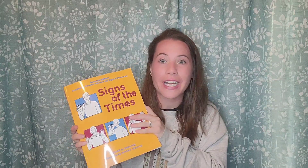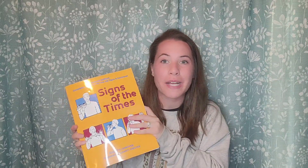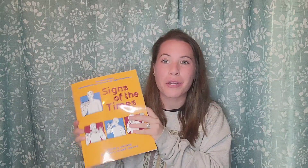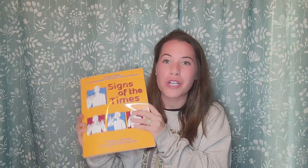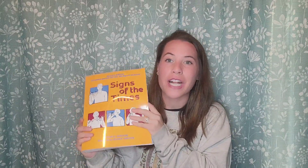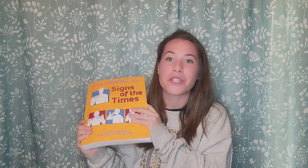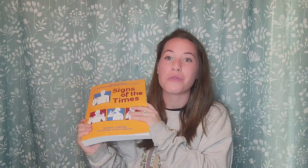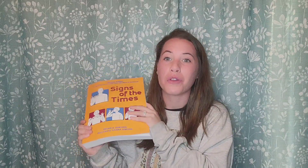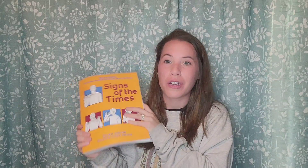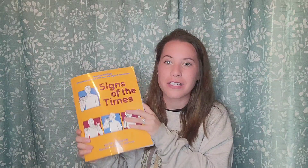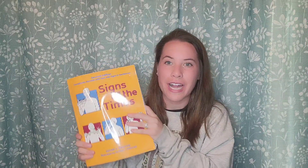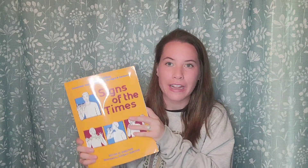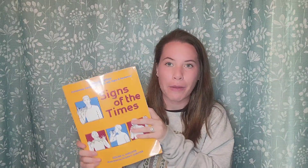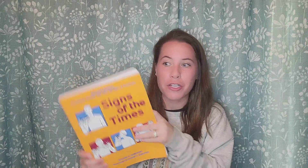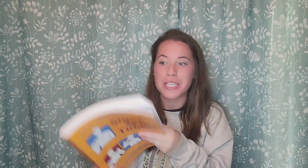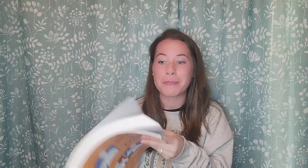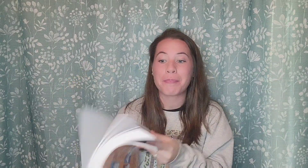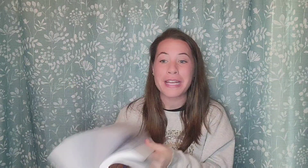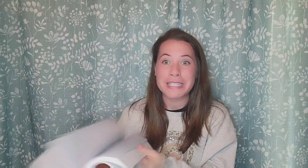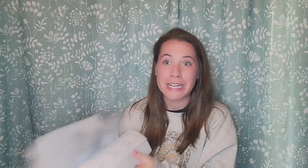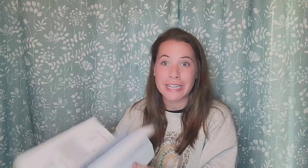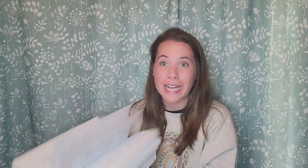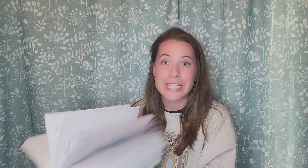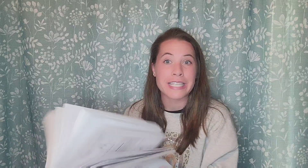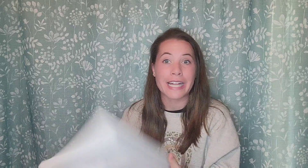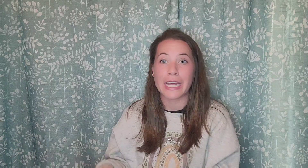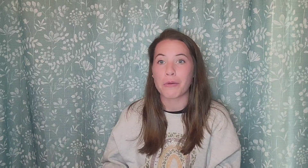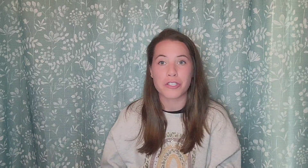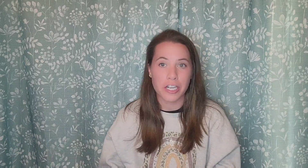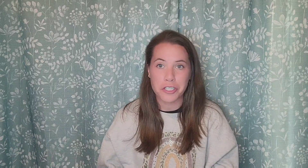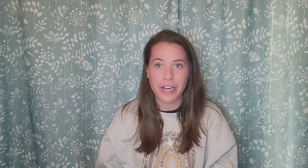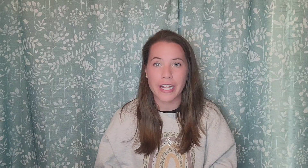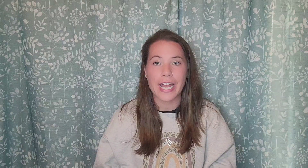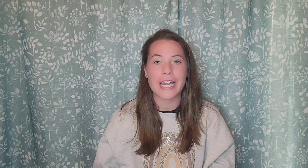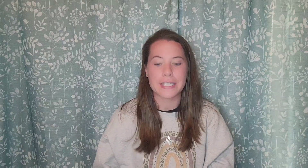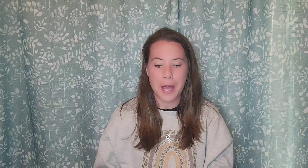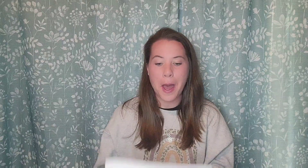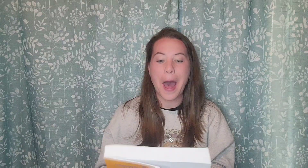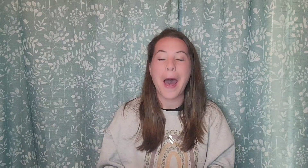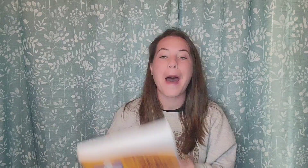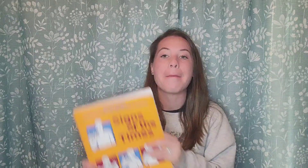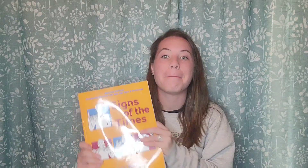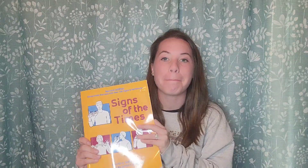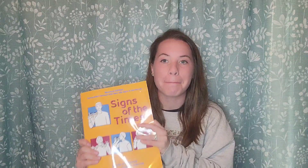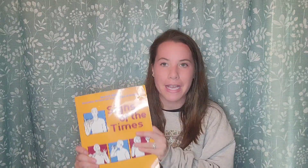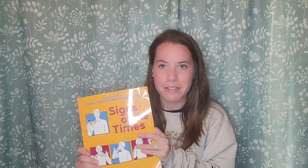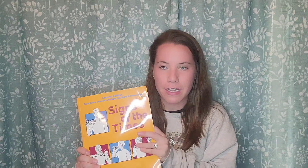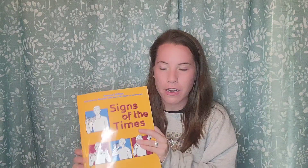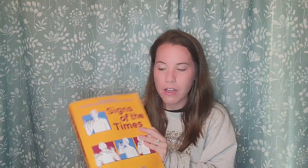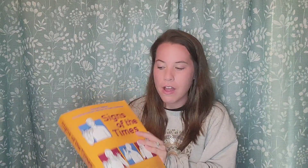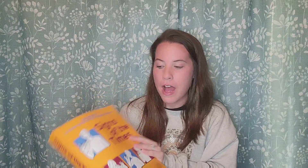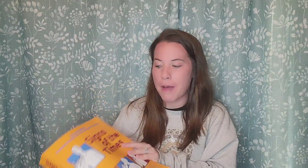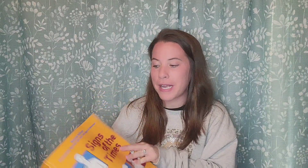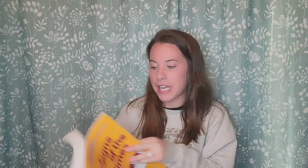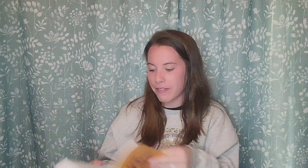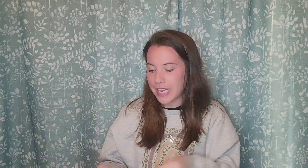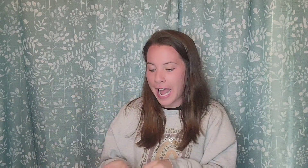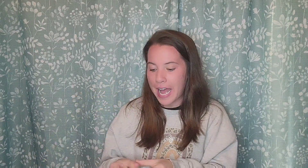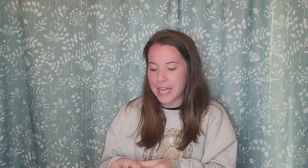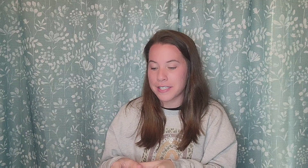anyone trying to learn sign language. It's basically a sign language dictionary and it's amazing. It even has